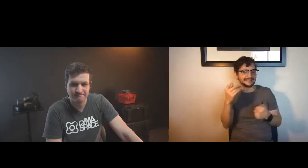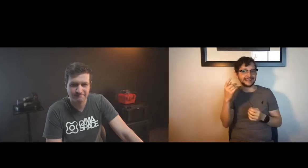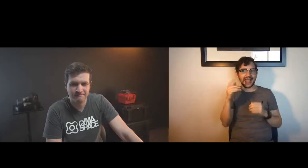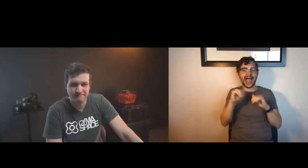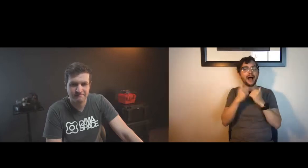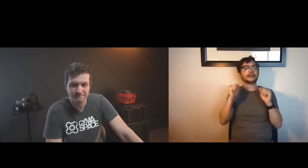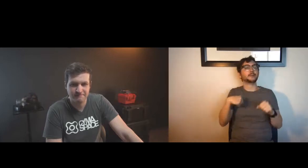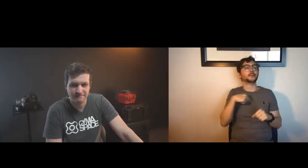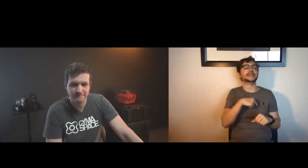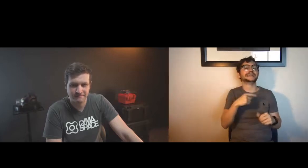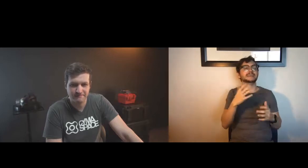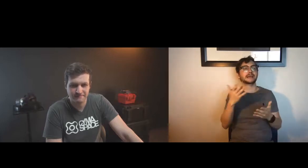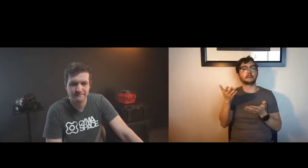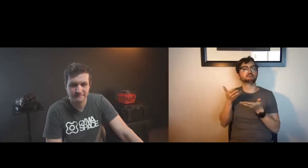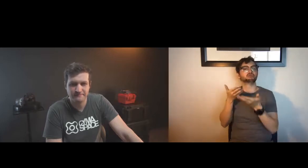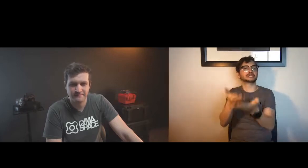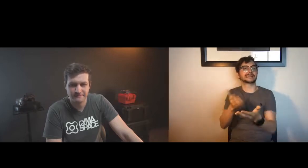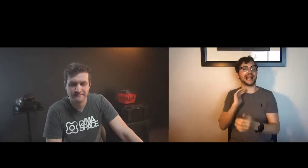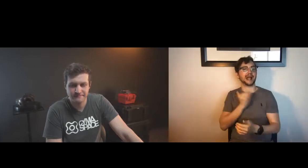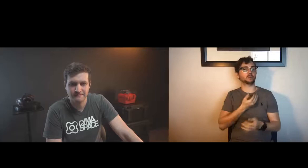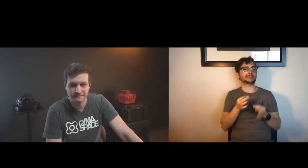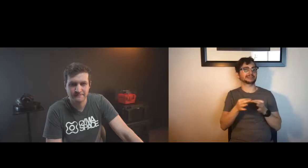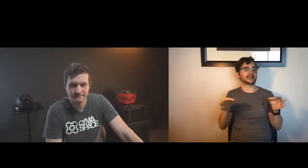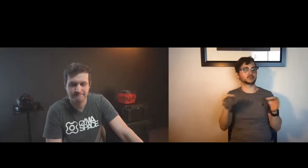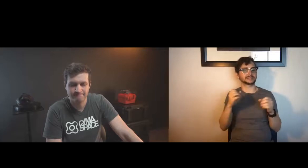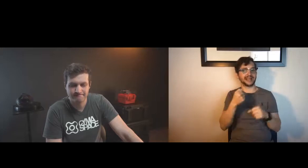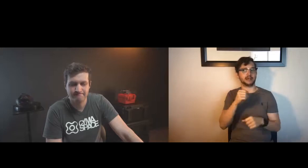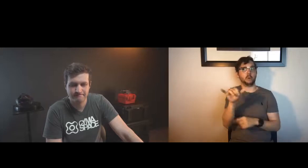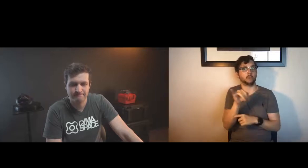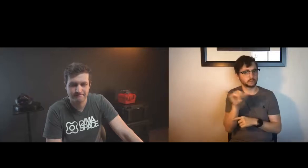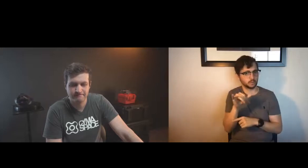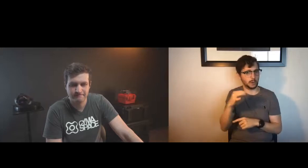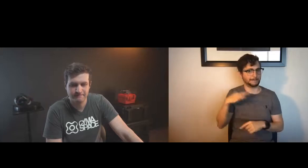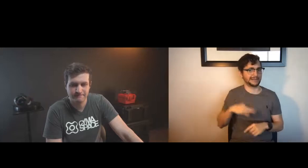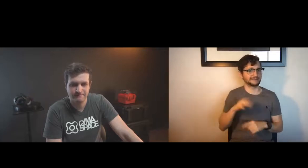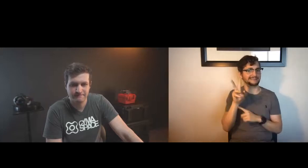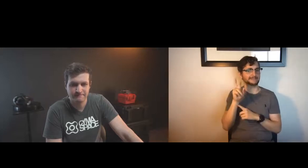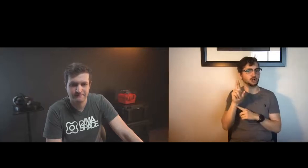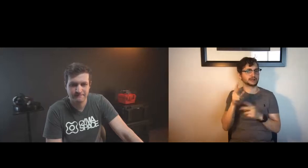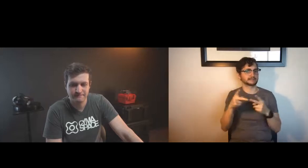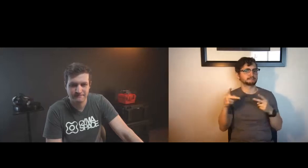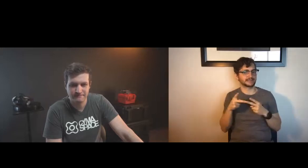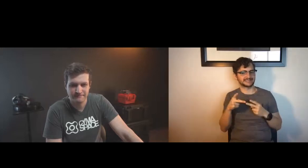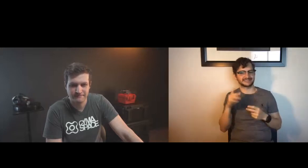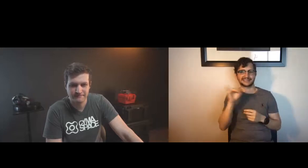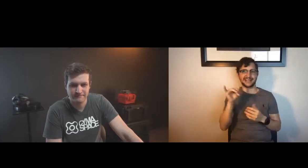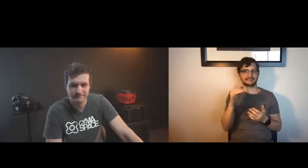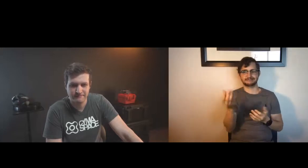sign language i think that would be one example of deaf gain in a way in other words how do we bring our language